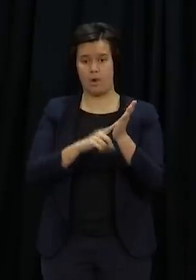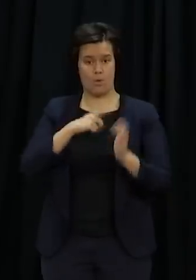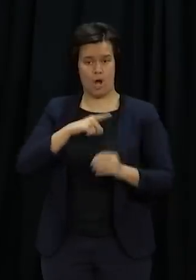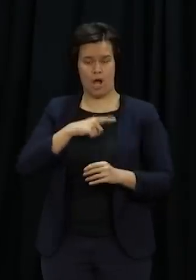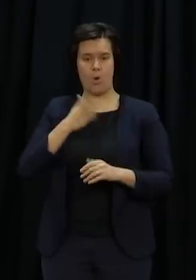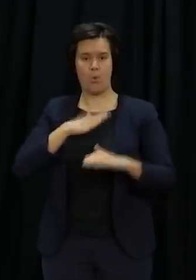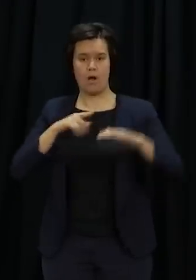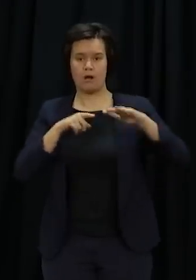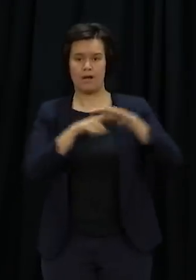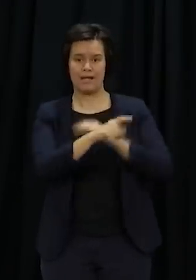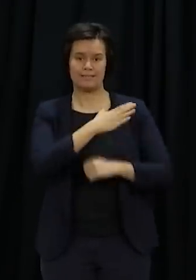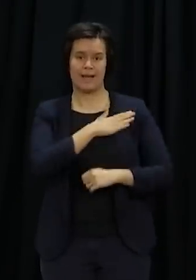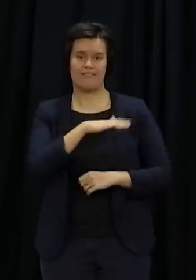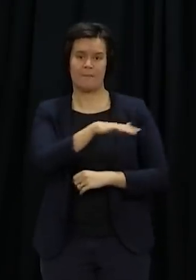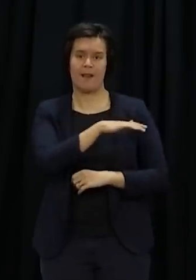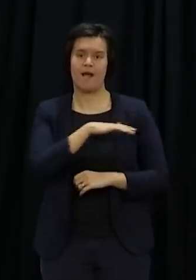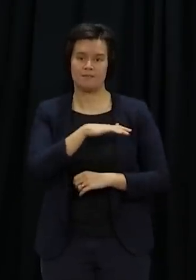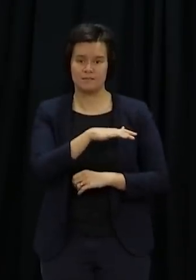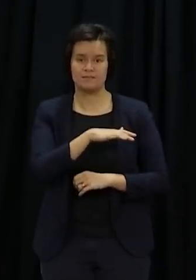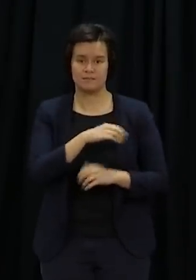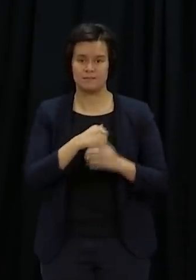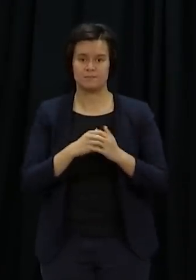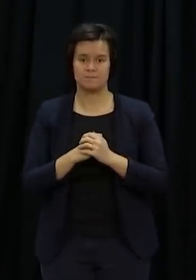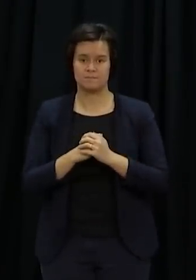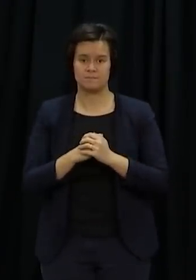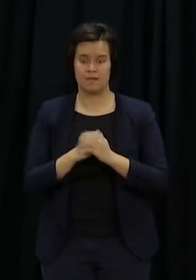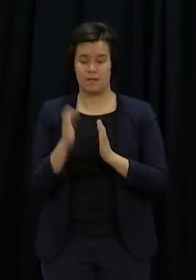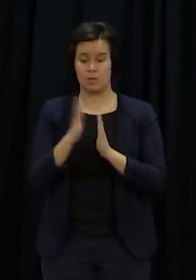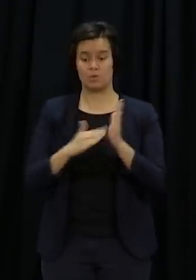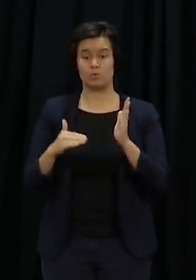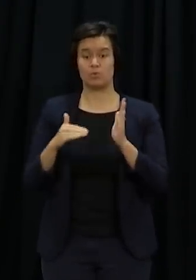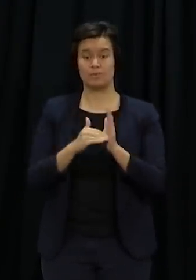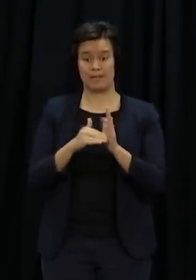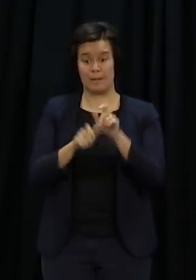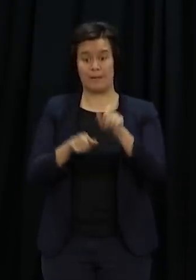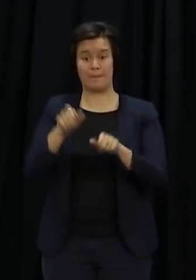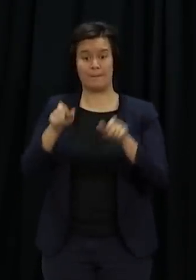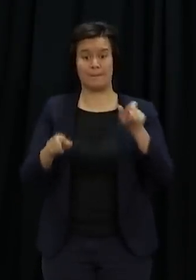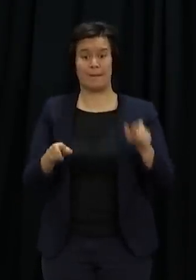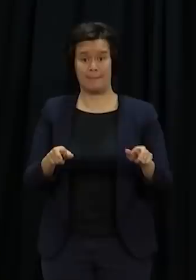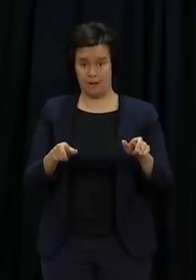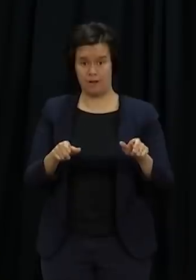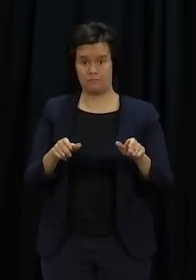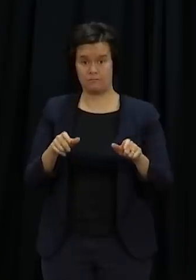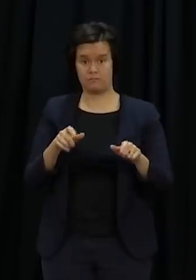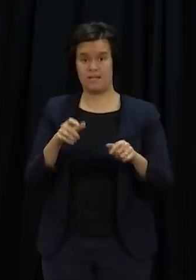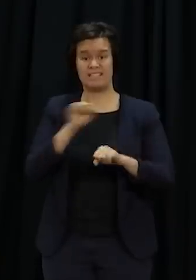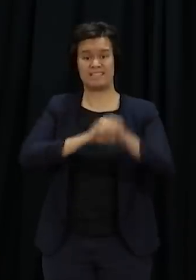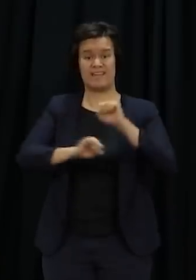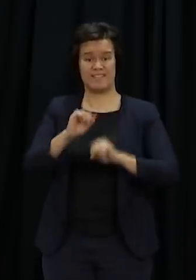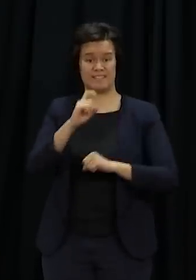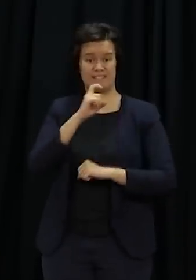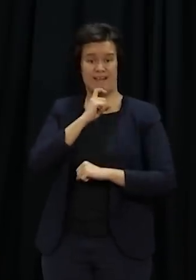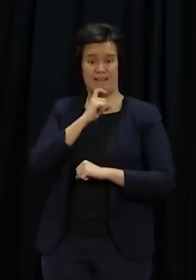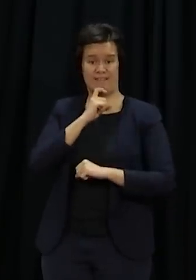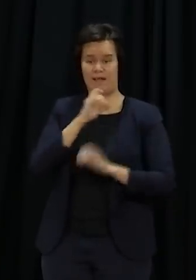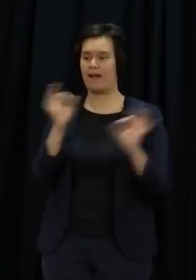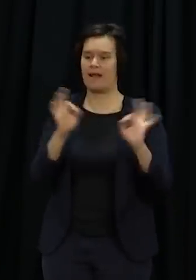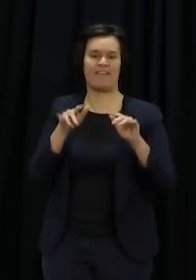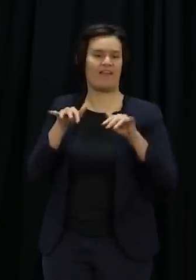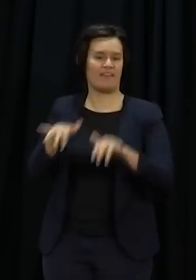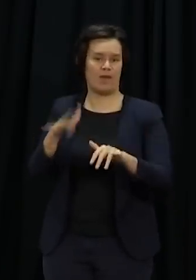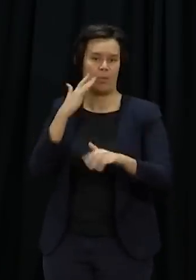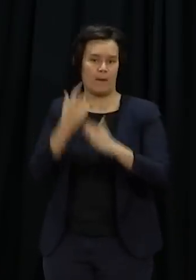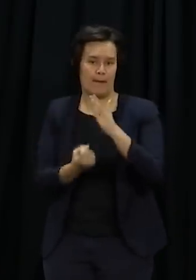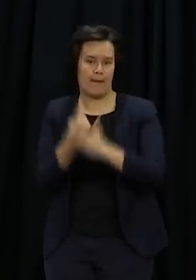as they had all safely departed on the final flight. NZDF have also confirmed that no New